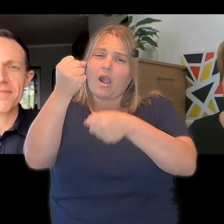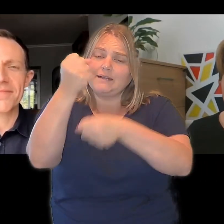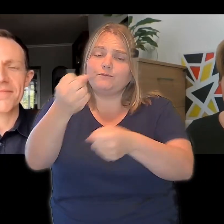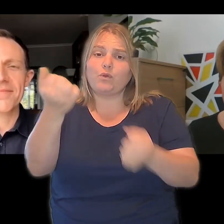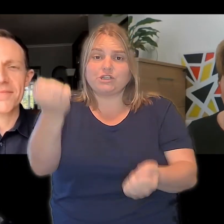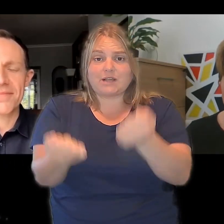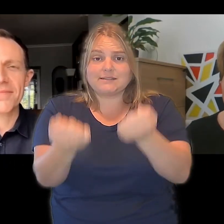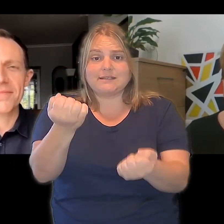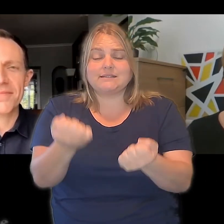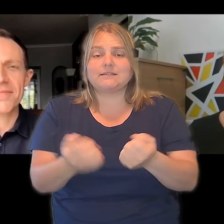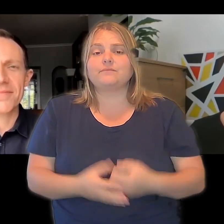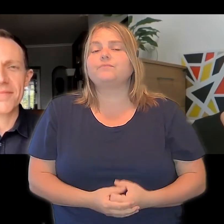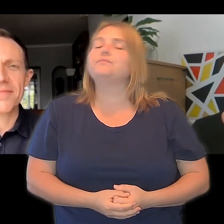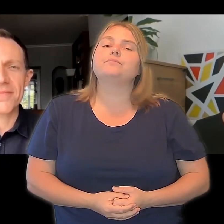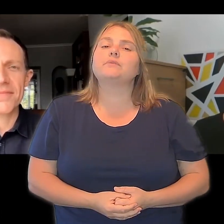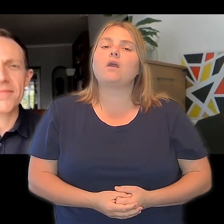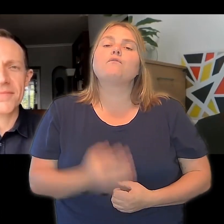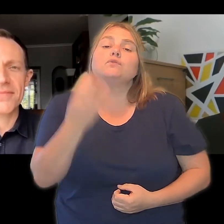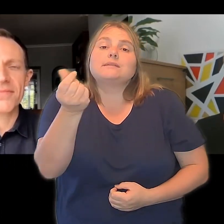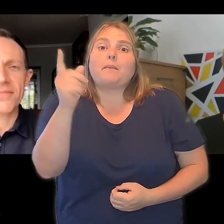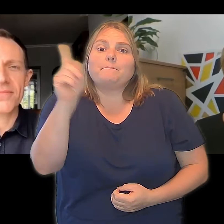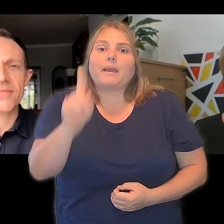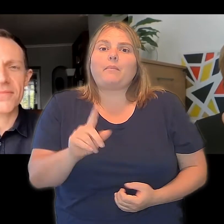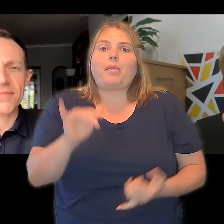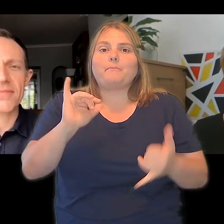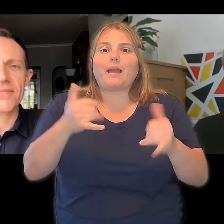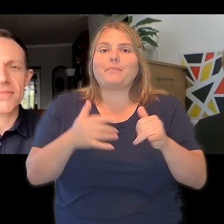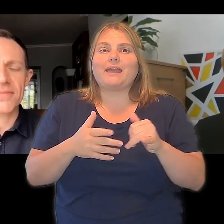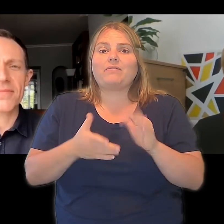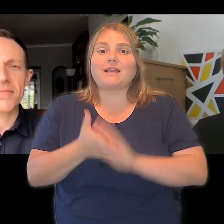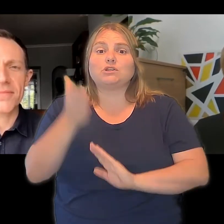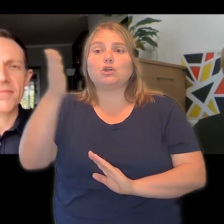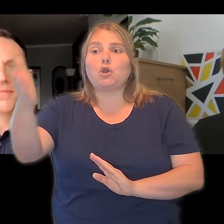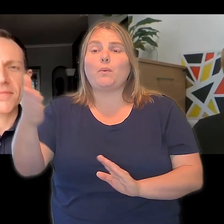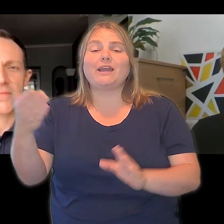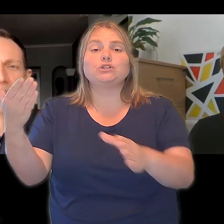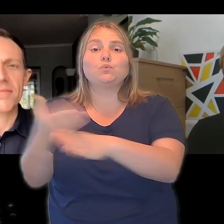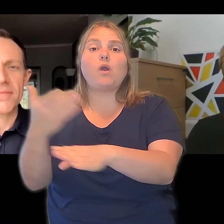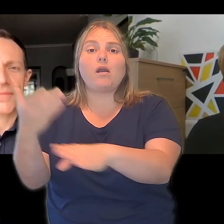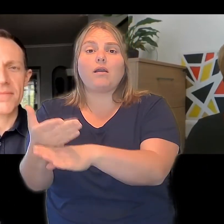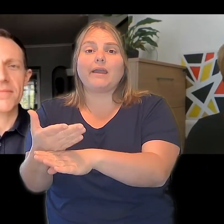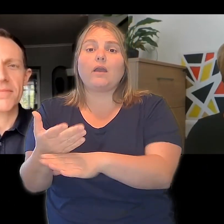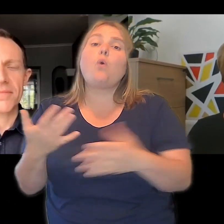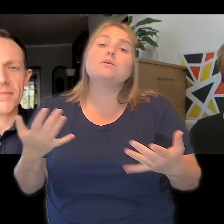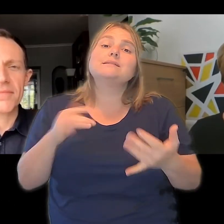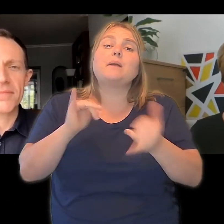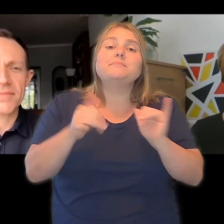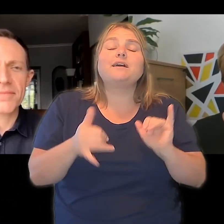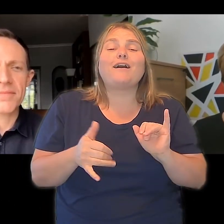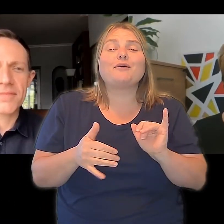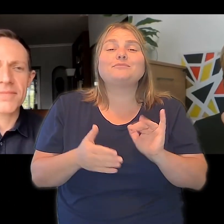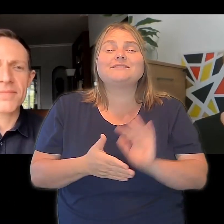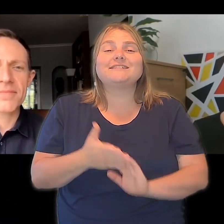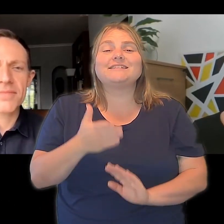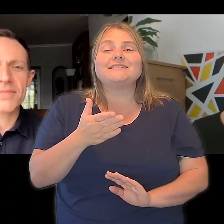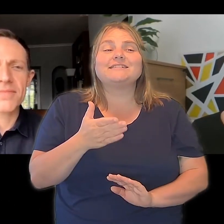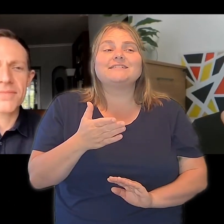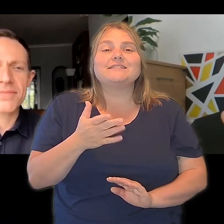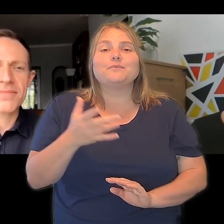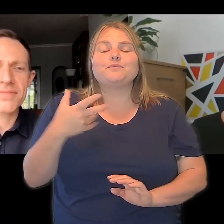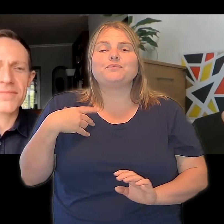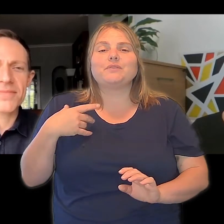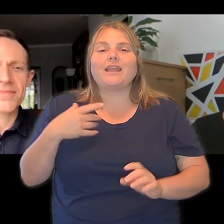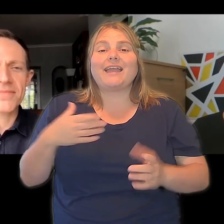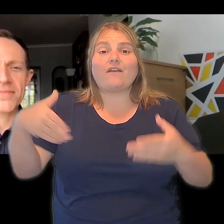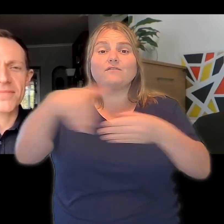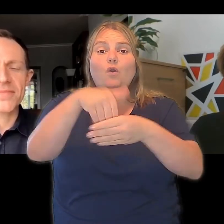work that many do out in the community, but others that can be getting involved in Parliament, being part of the decision making. Because otherwise, you're always